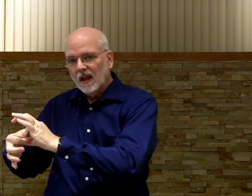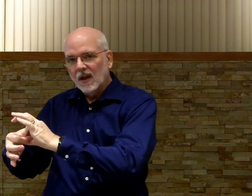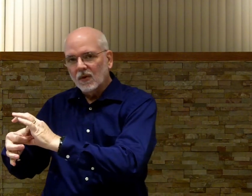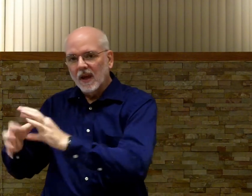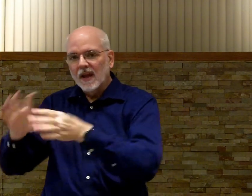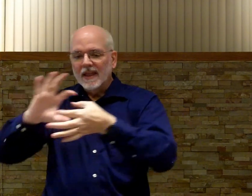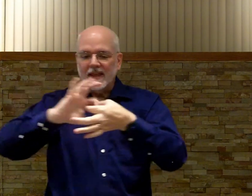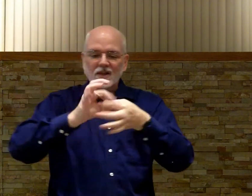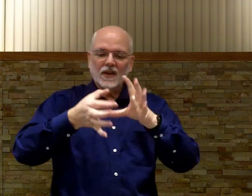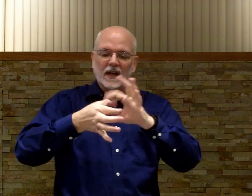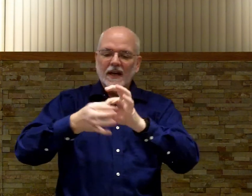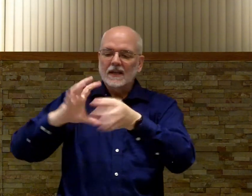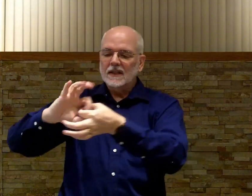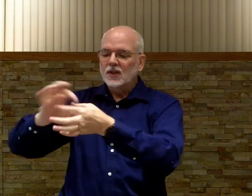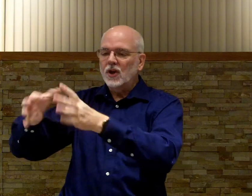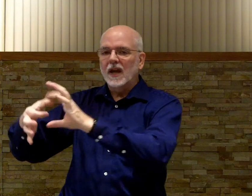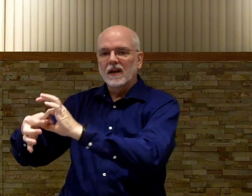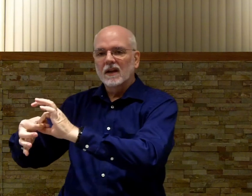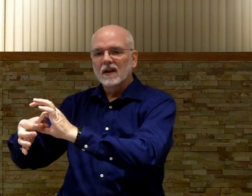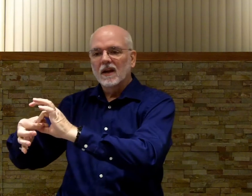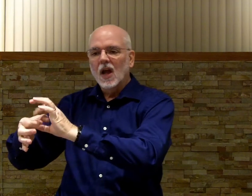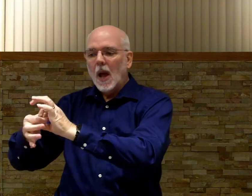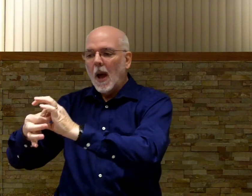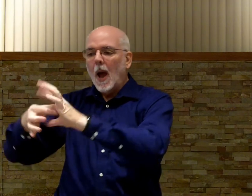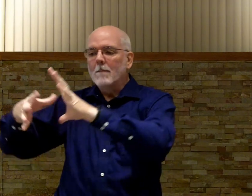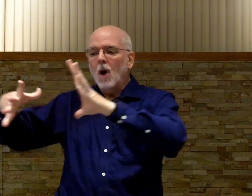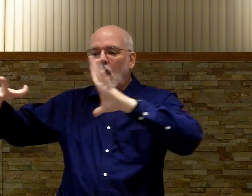Okay? These are the links in the chain apart.